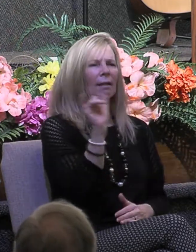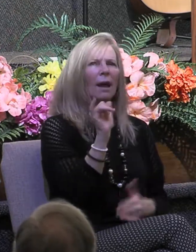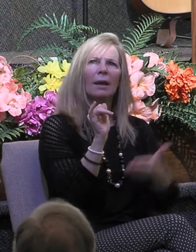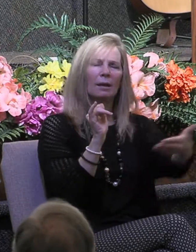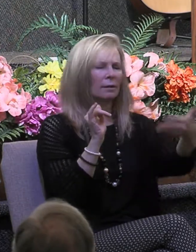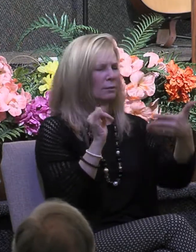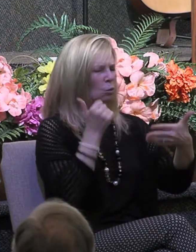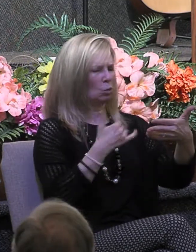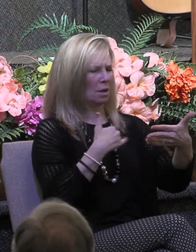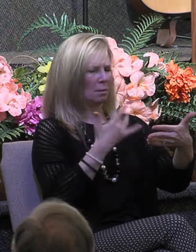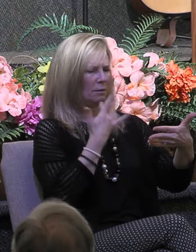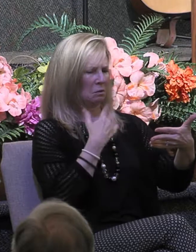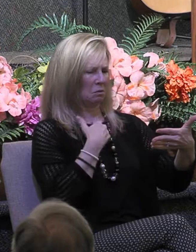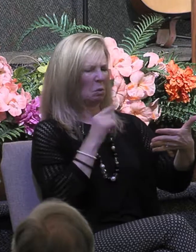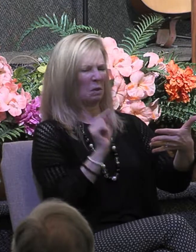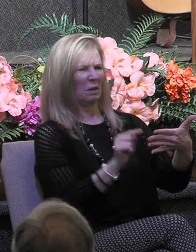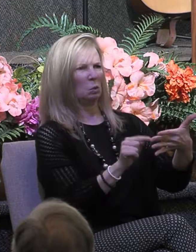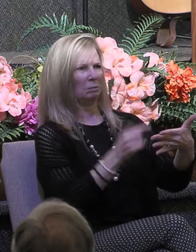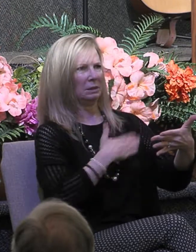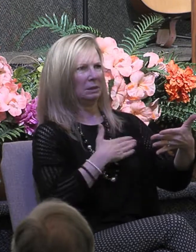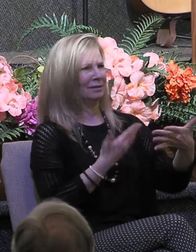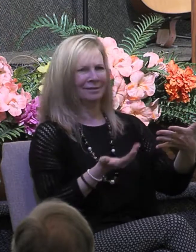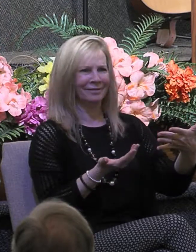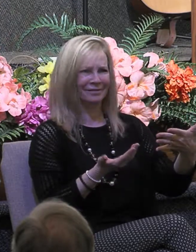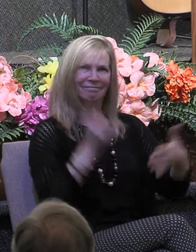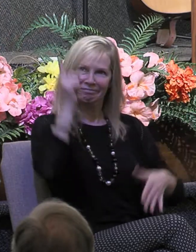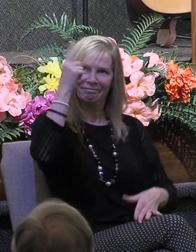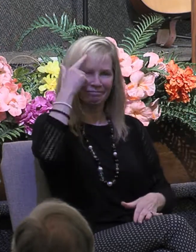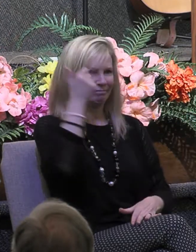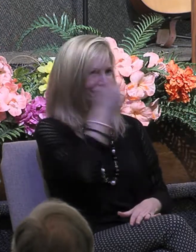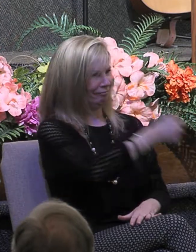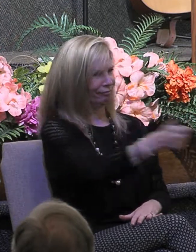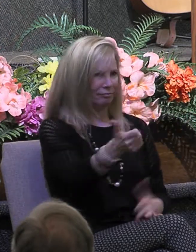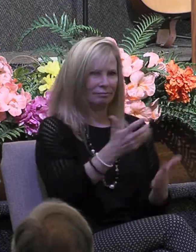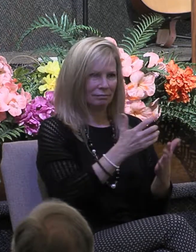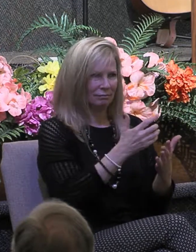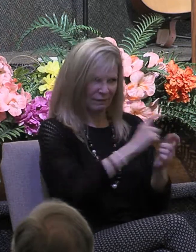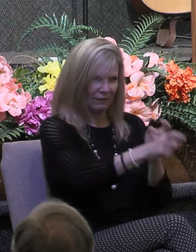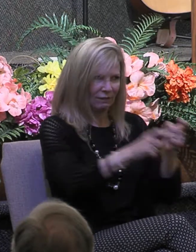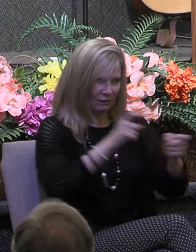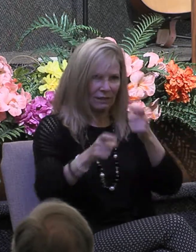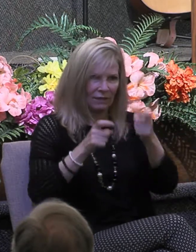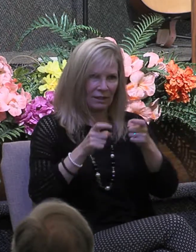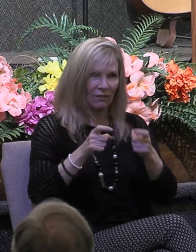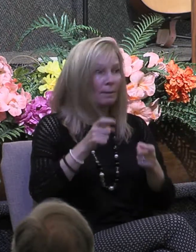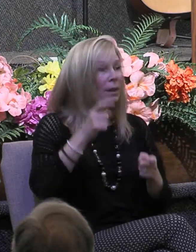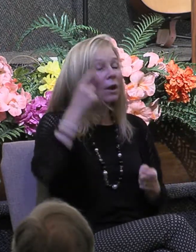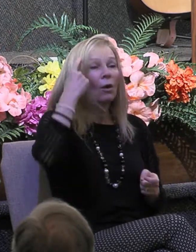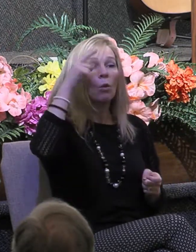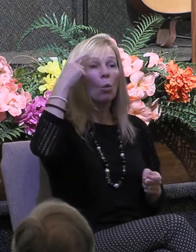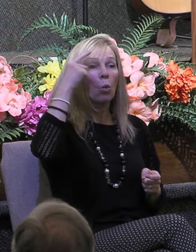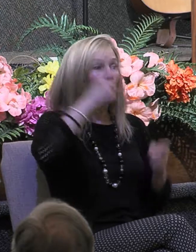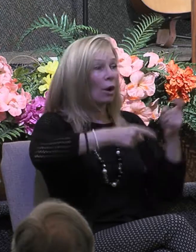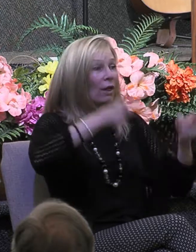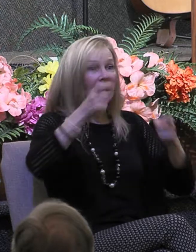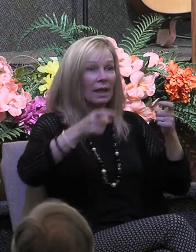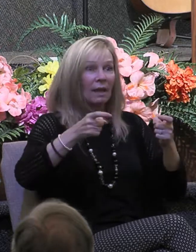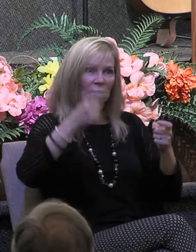gifts we want. And these gifts, Paul said, were given for the good of others. He said in verse